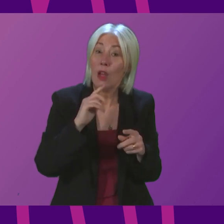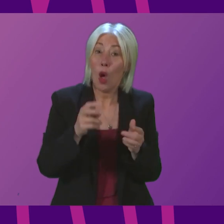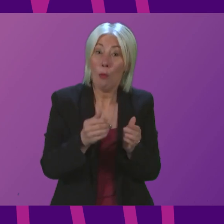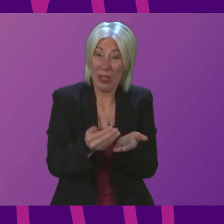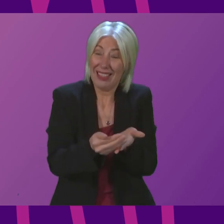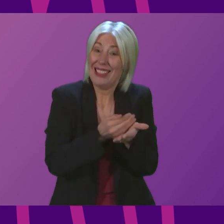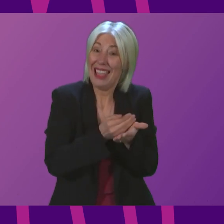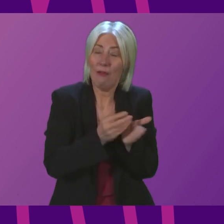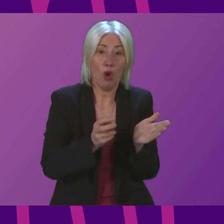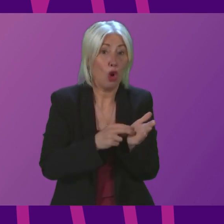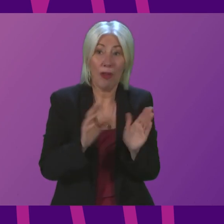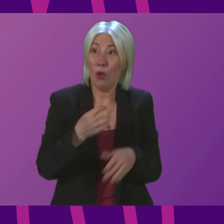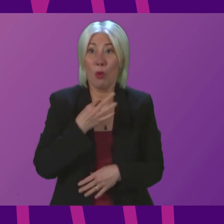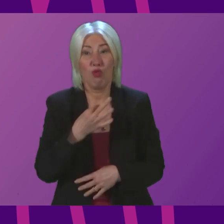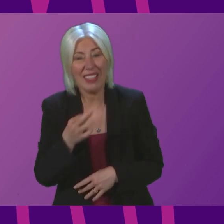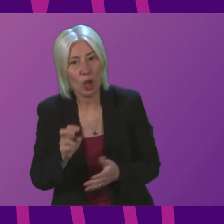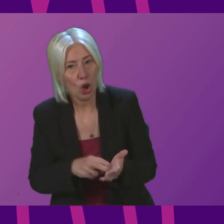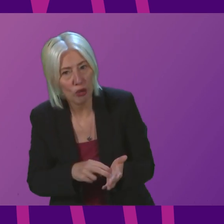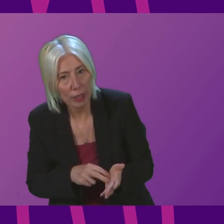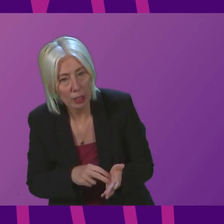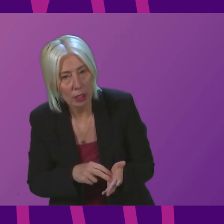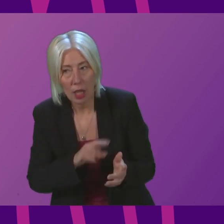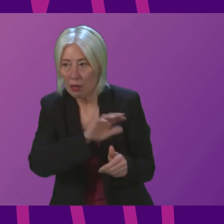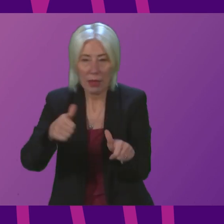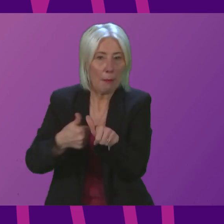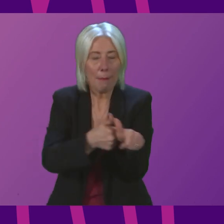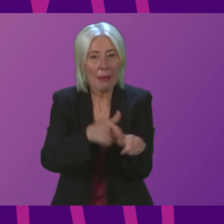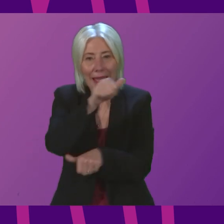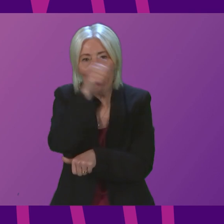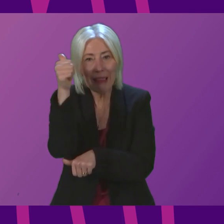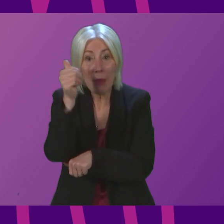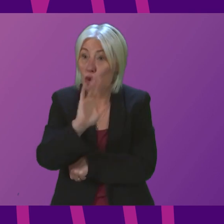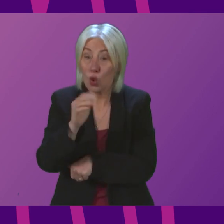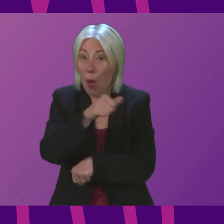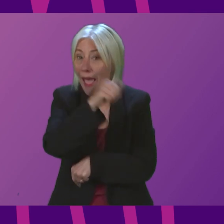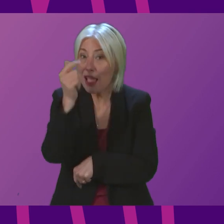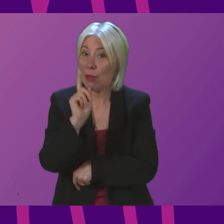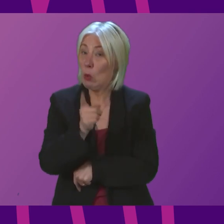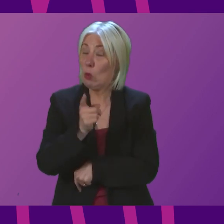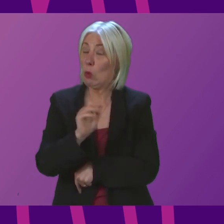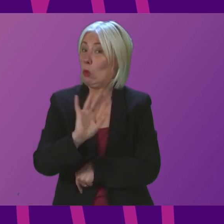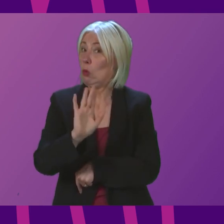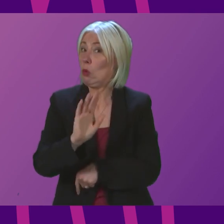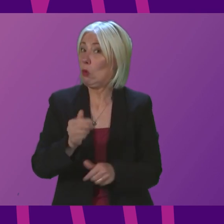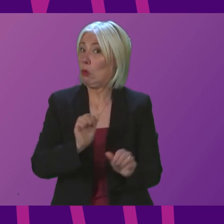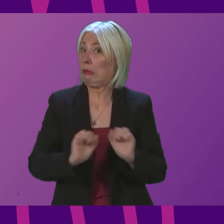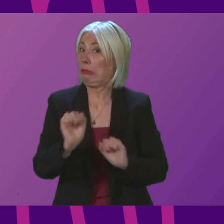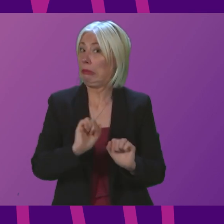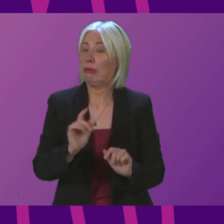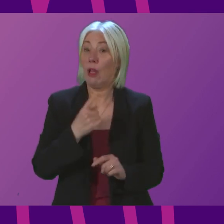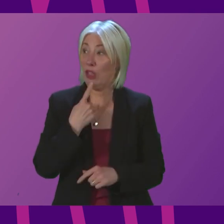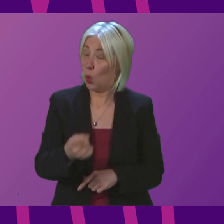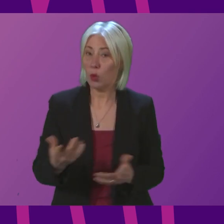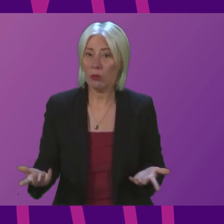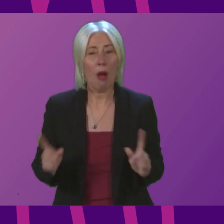contract. It was the most risky. It wasn't backed by experts. They warned against it. They told the Deputy First Minister and